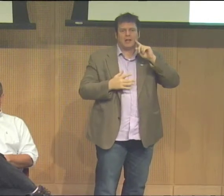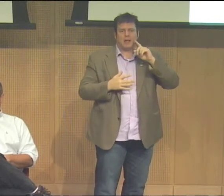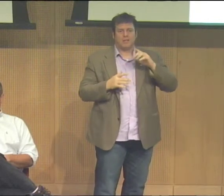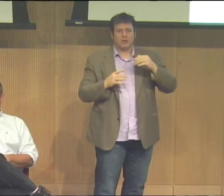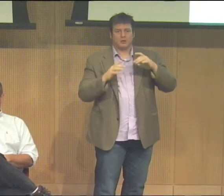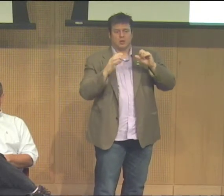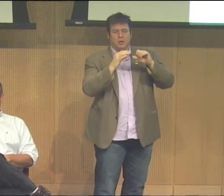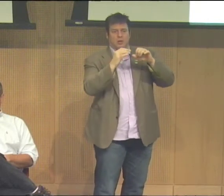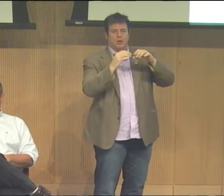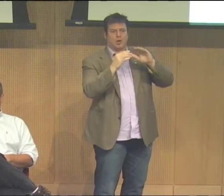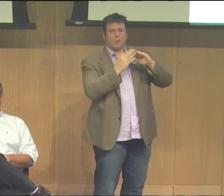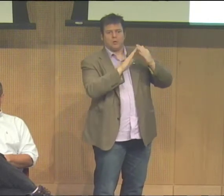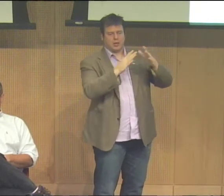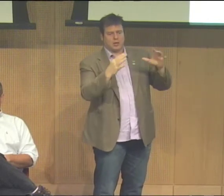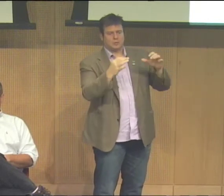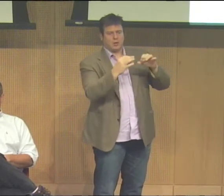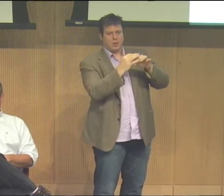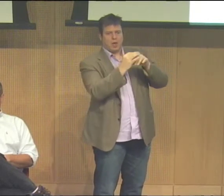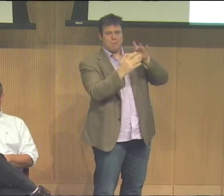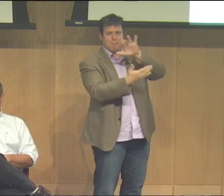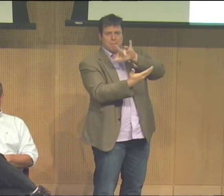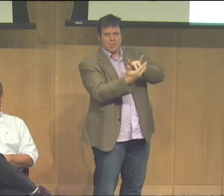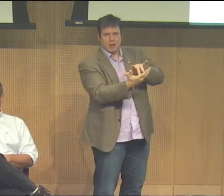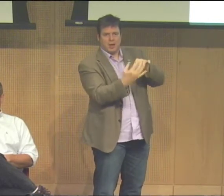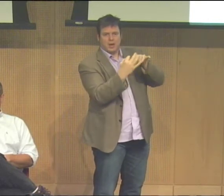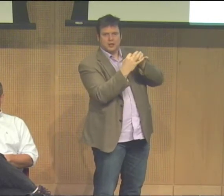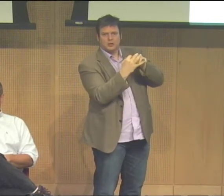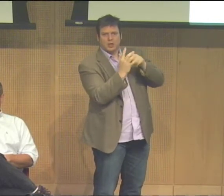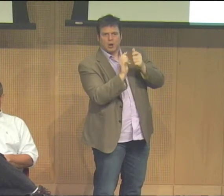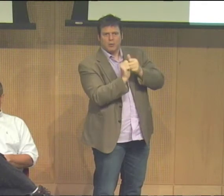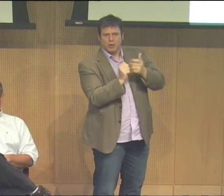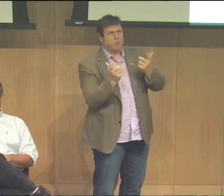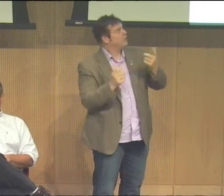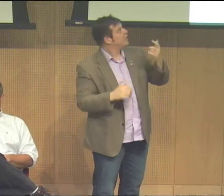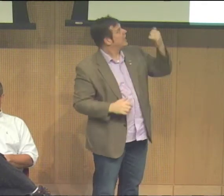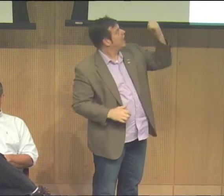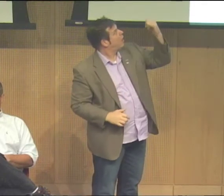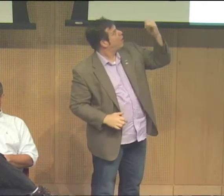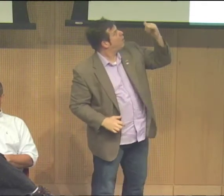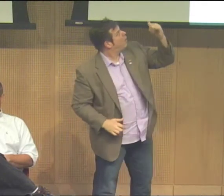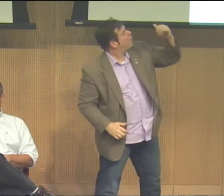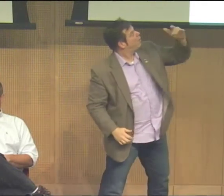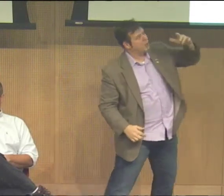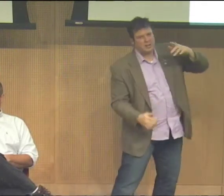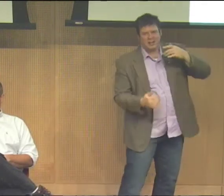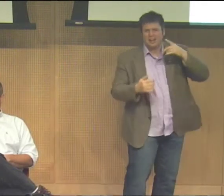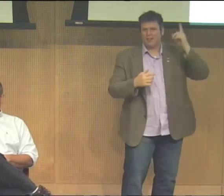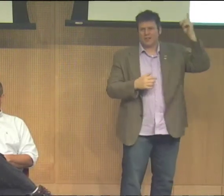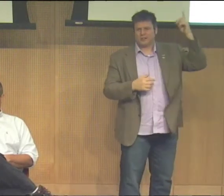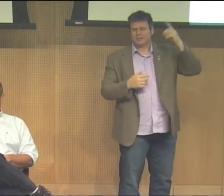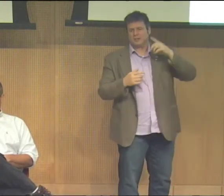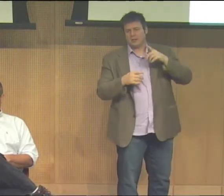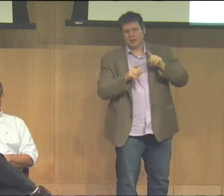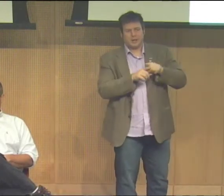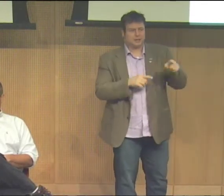the different parts that create a deaf essence, all the parts of community. So we started in the middle with the deaf community. Now the yellow,